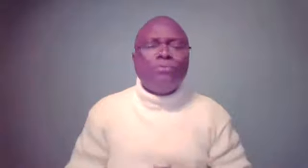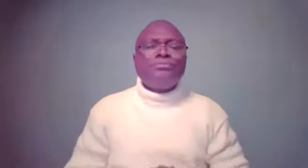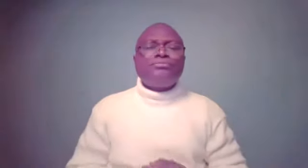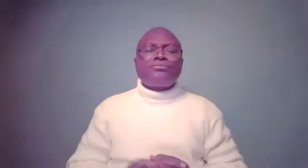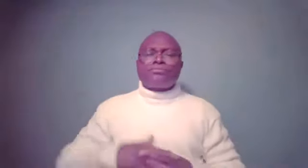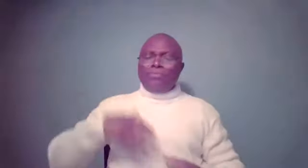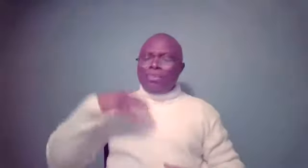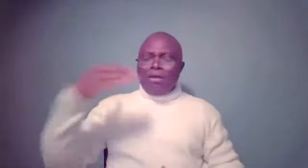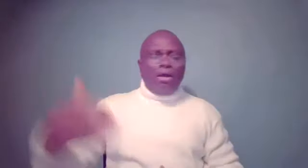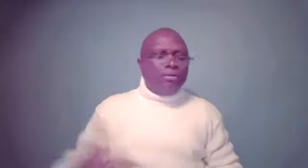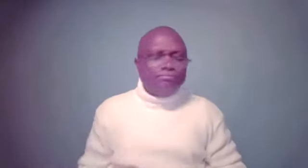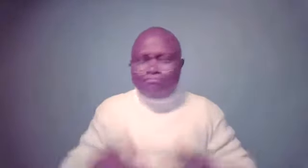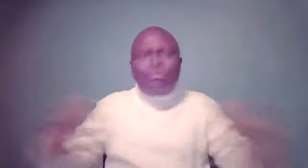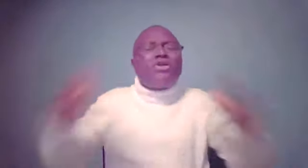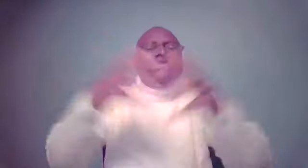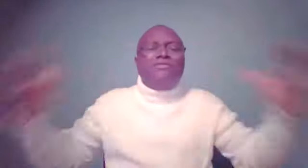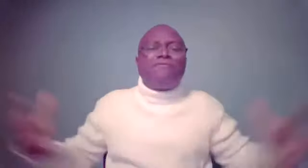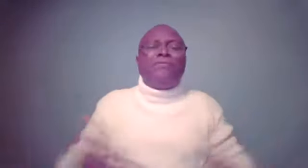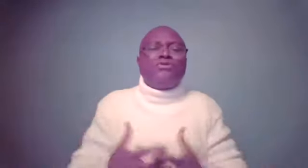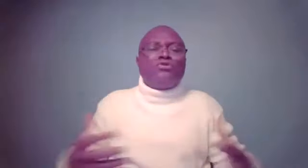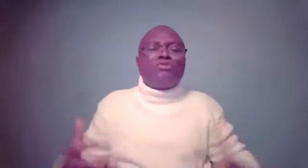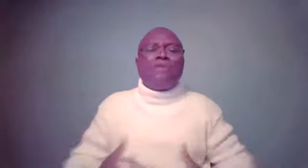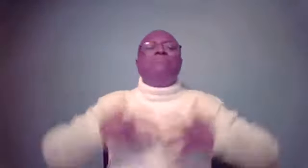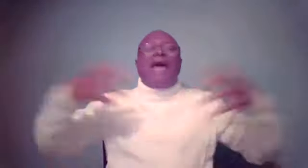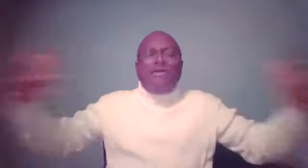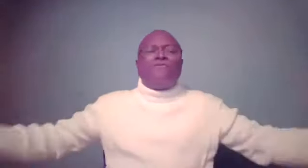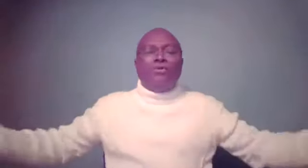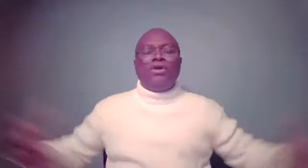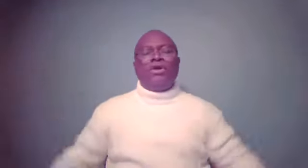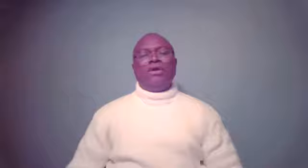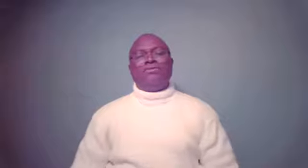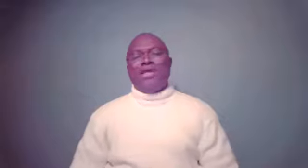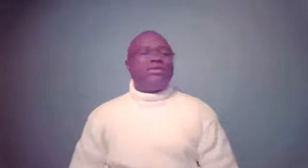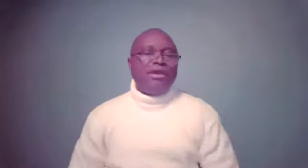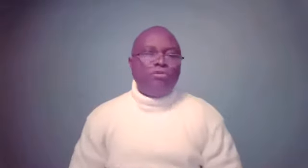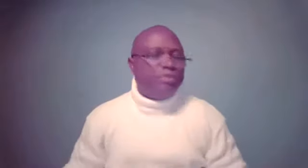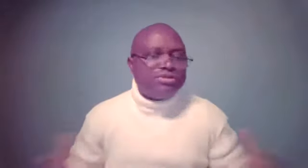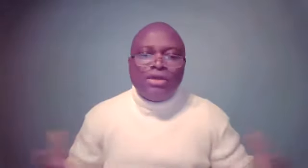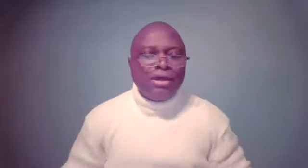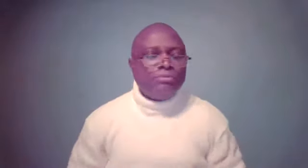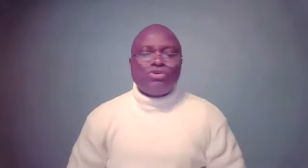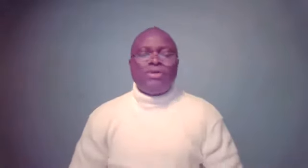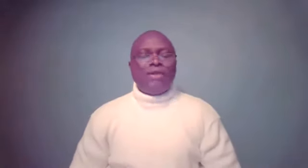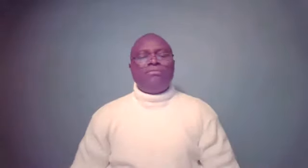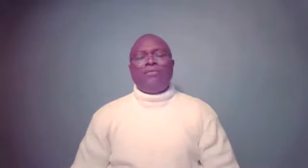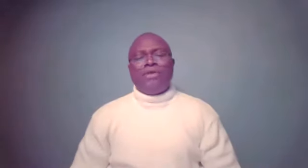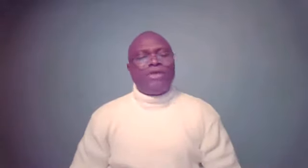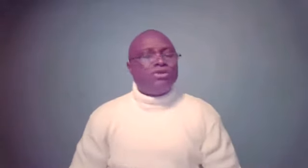positive, so to speak, mindful destiny helpers. And I'm sure they, they resonate.